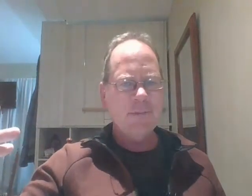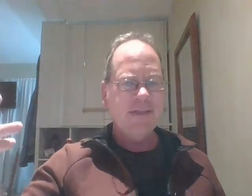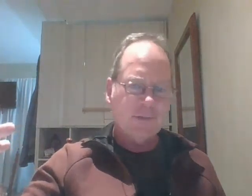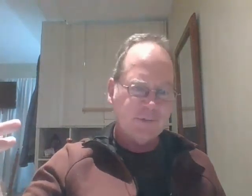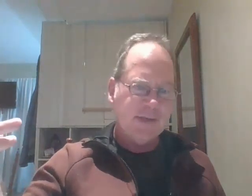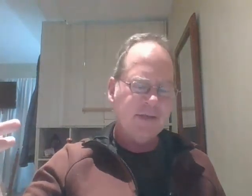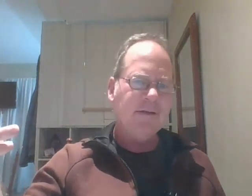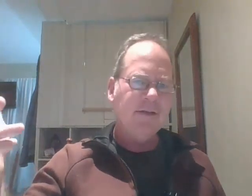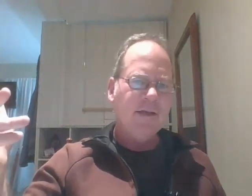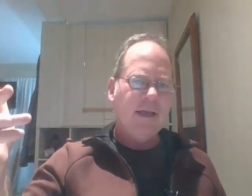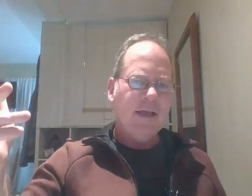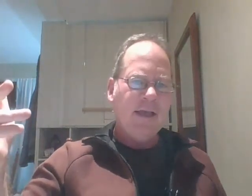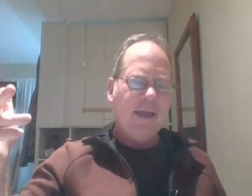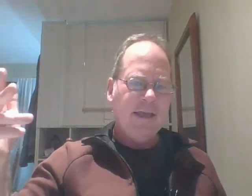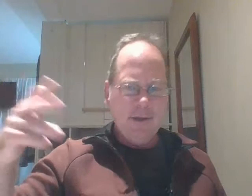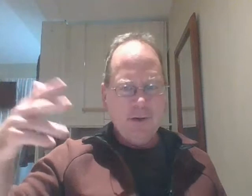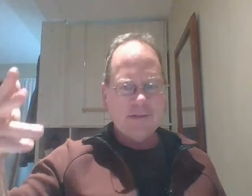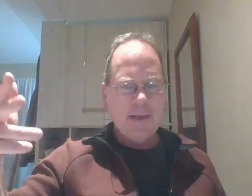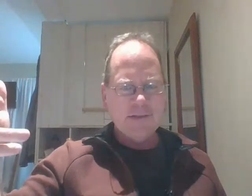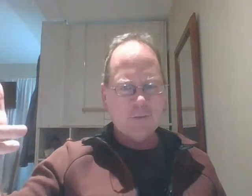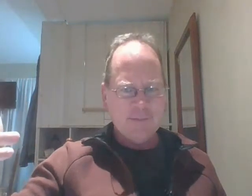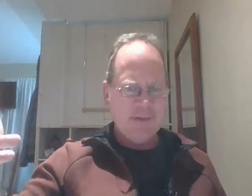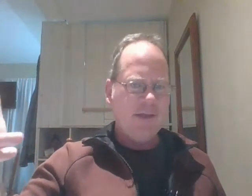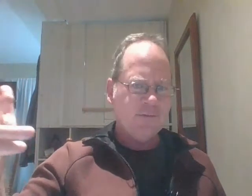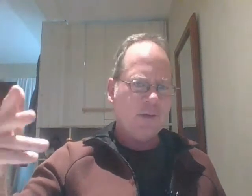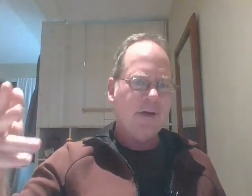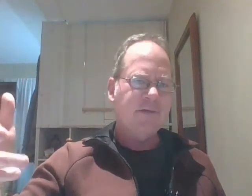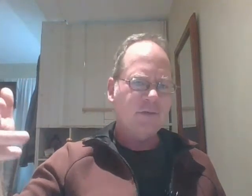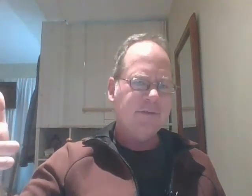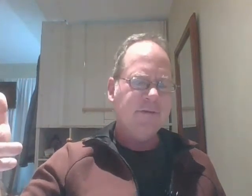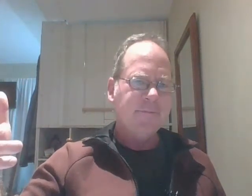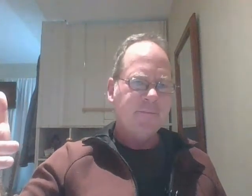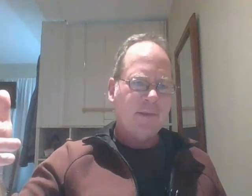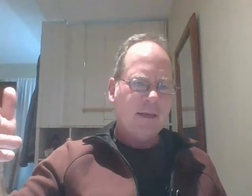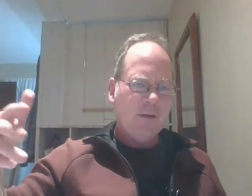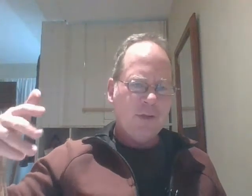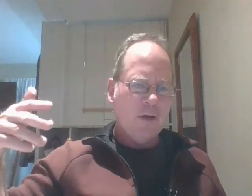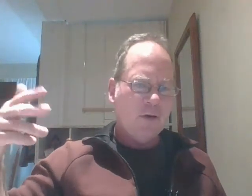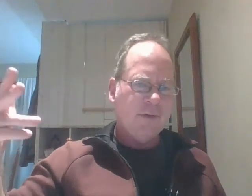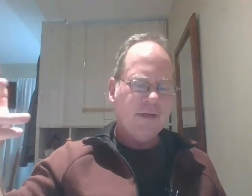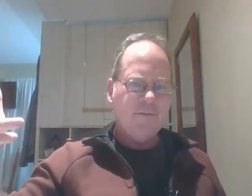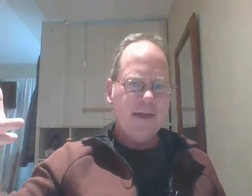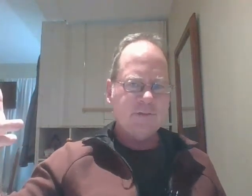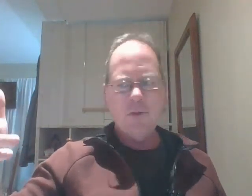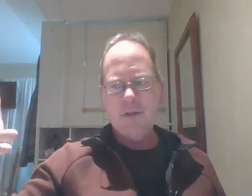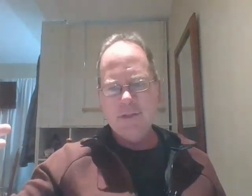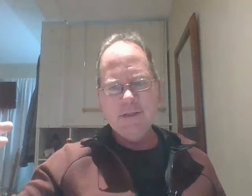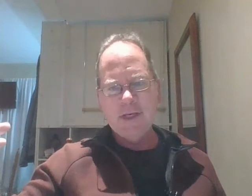generally speaking it's mainly scripted that's what i want to use scripted and we know in advance well in general